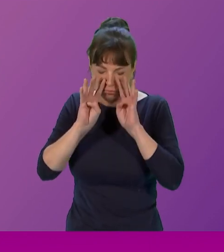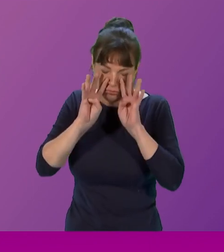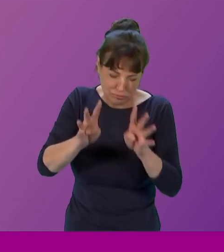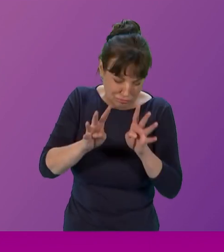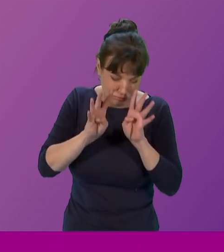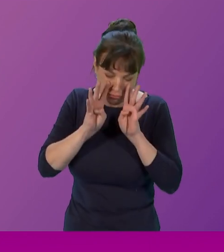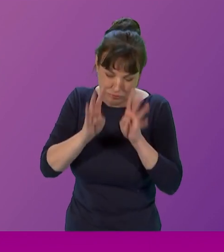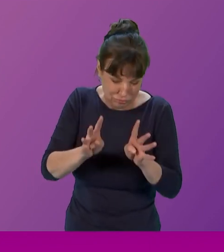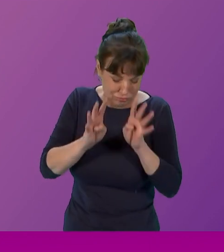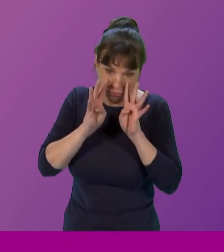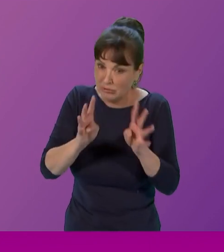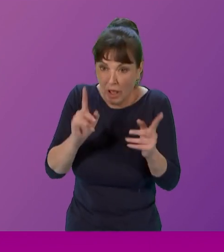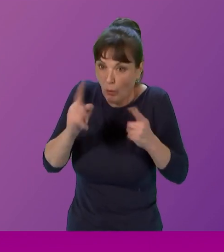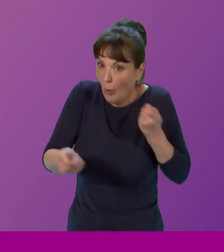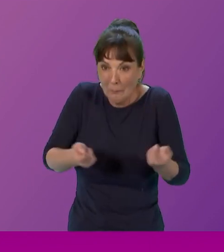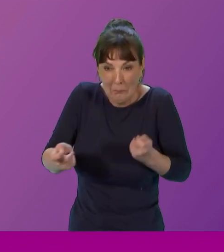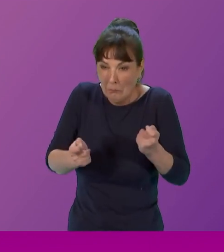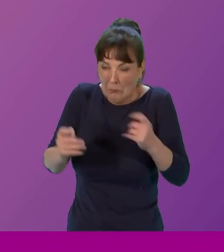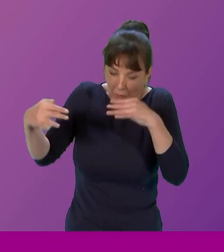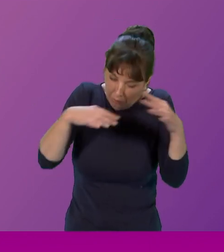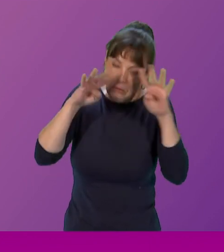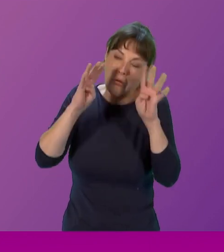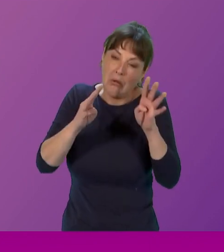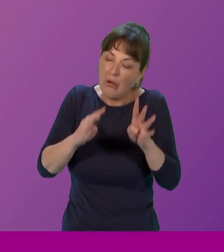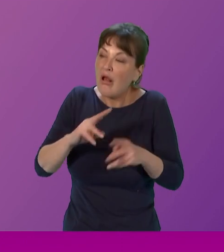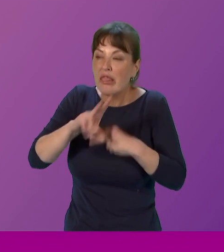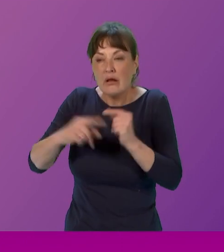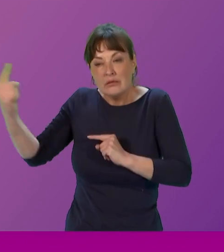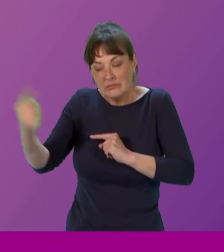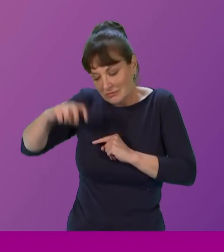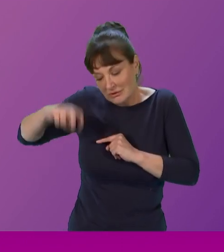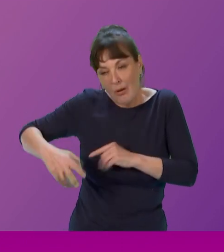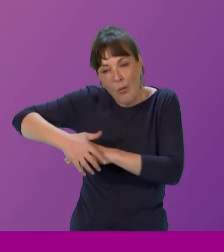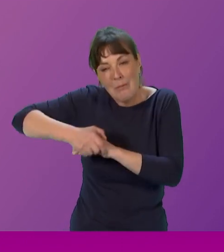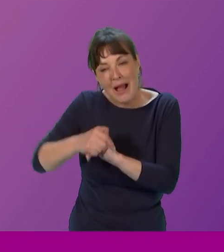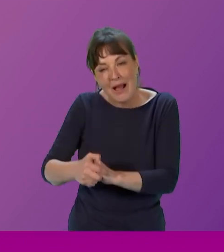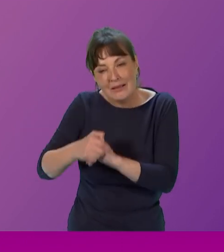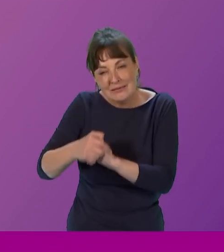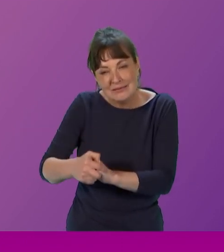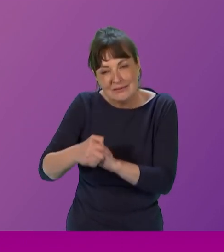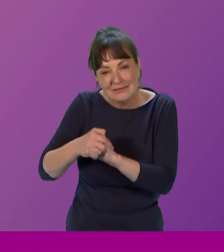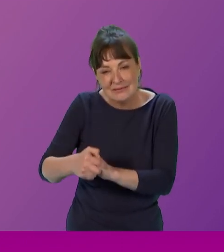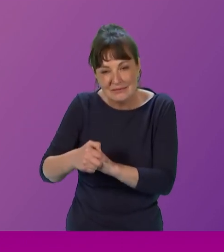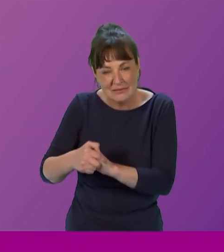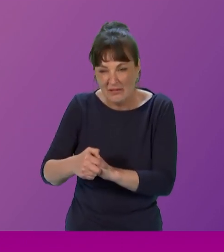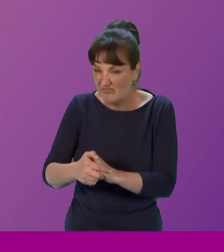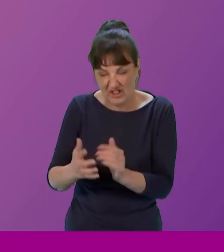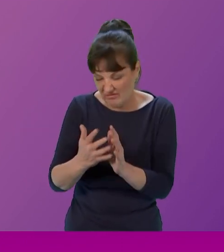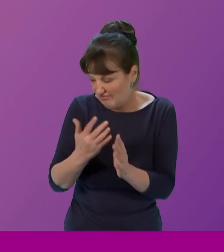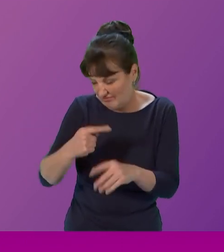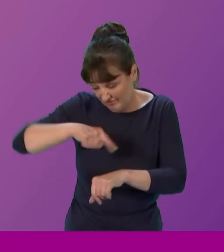and she sat with me and she held my hand for as long as it took. As long as it took.